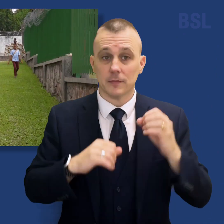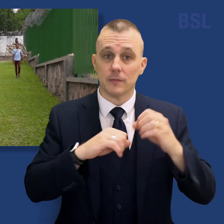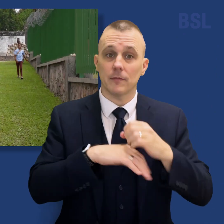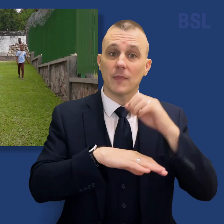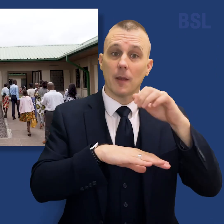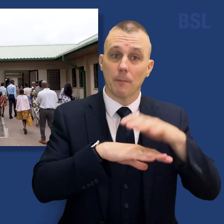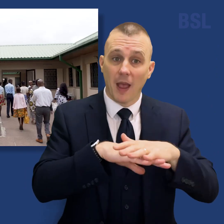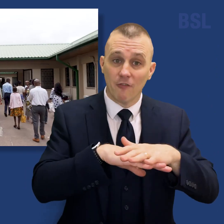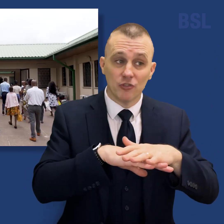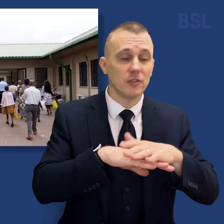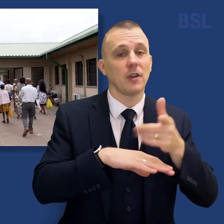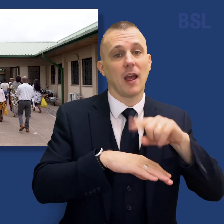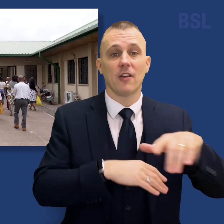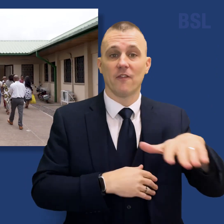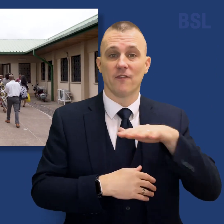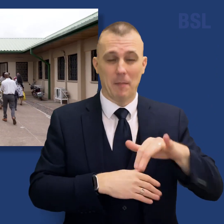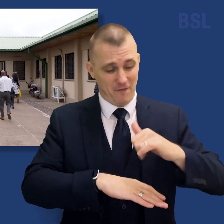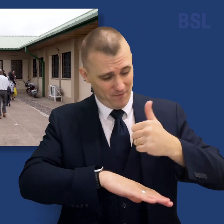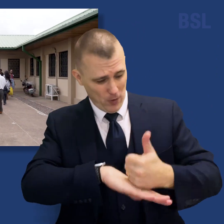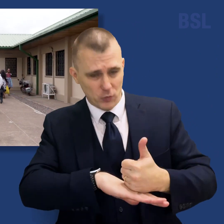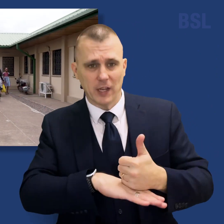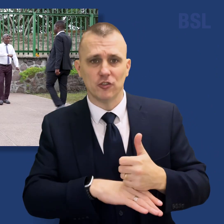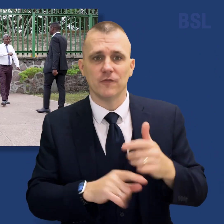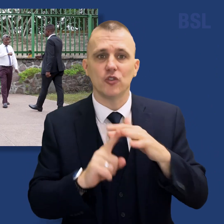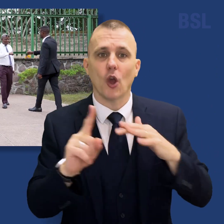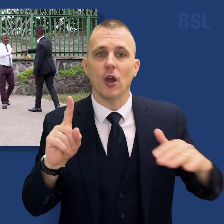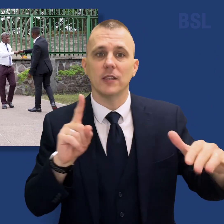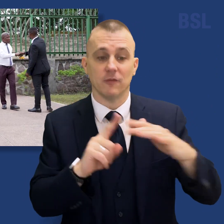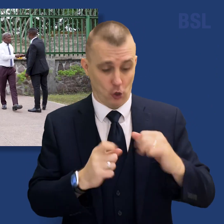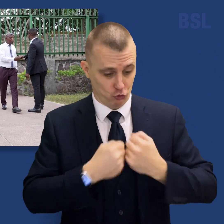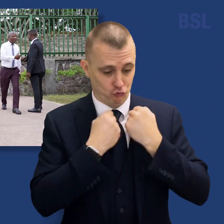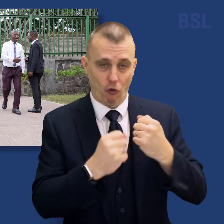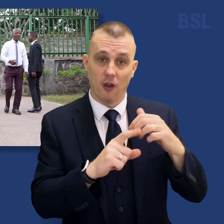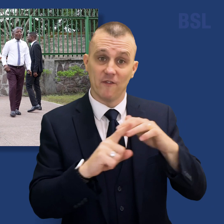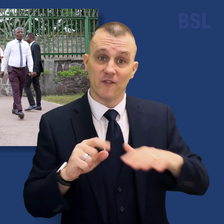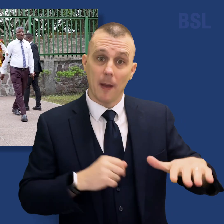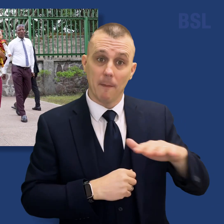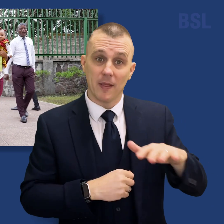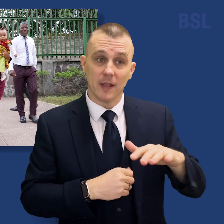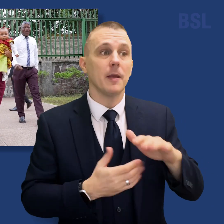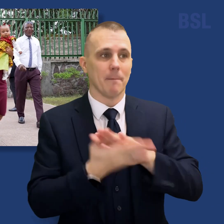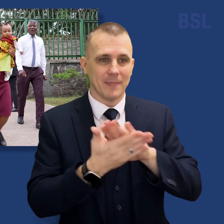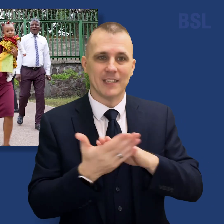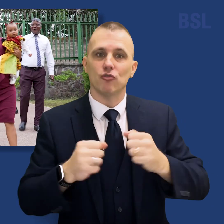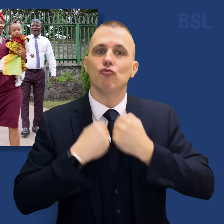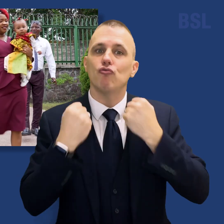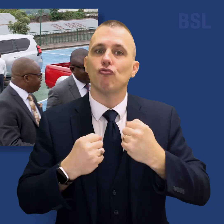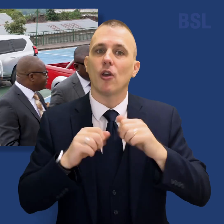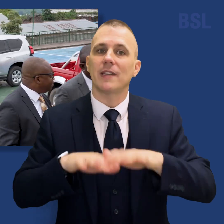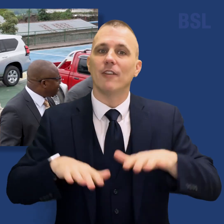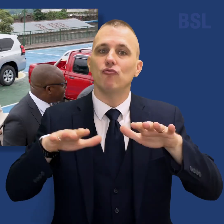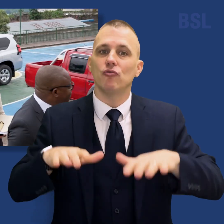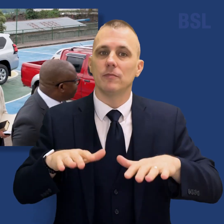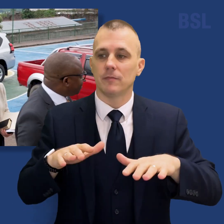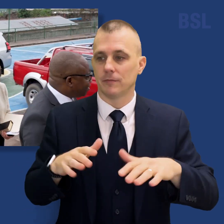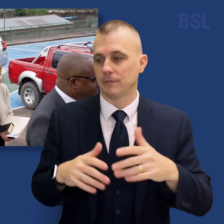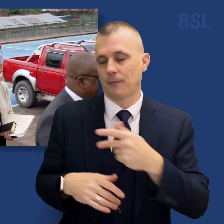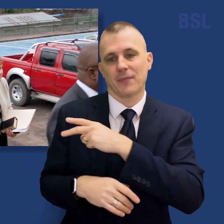Marriage and families are the foundation of society. If we have strong families, we have a strong nation. Elder D. Todd